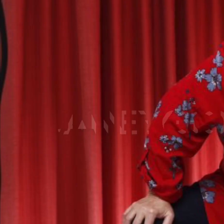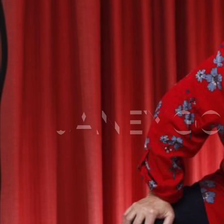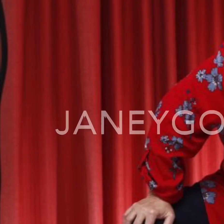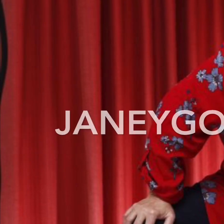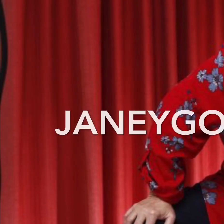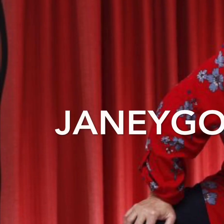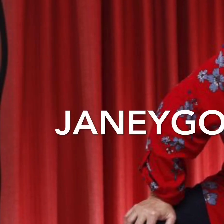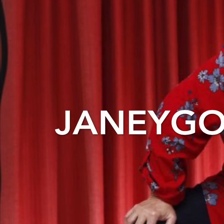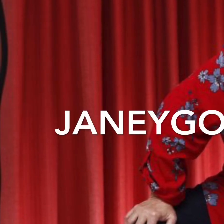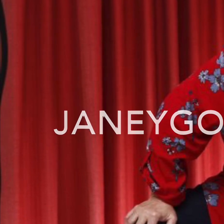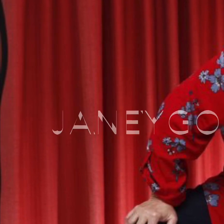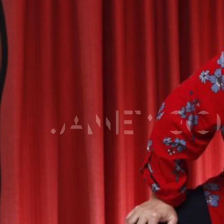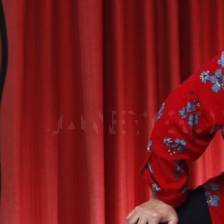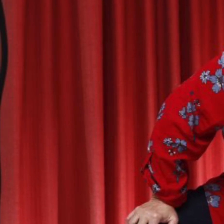her.